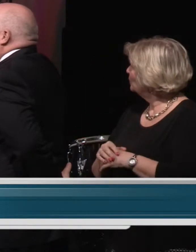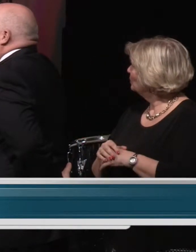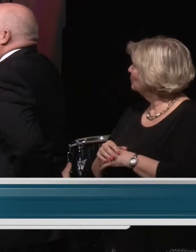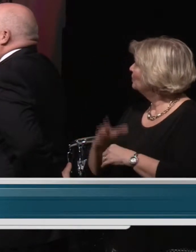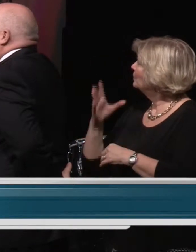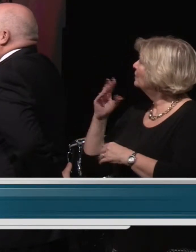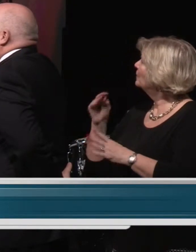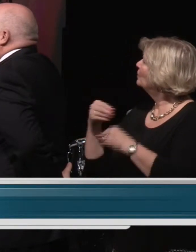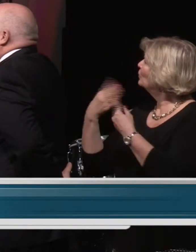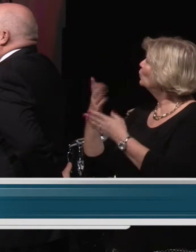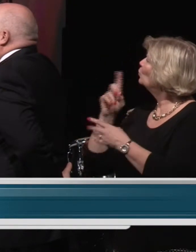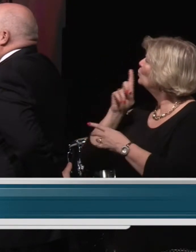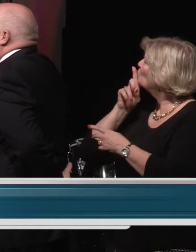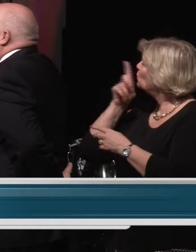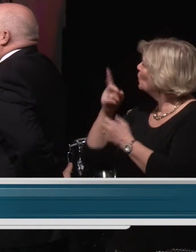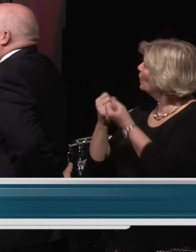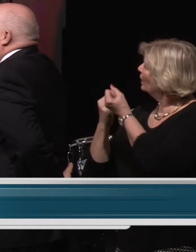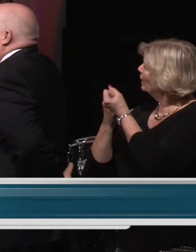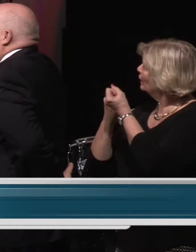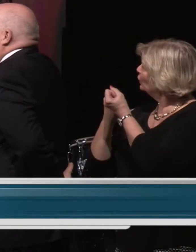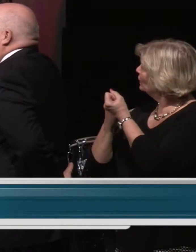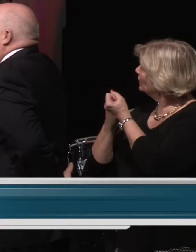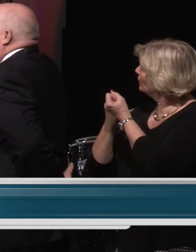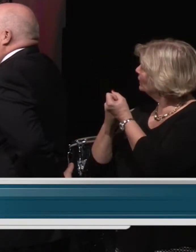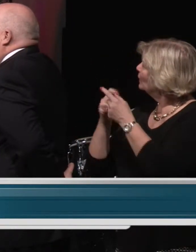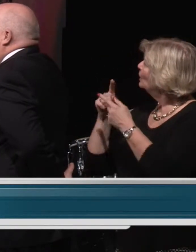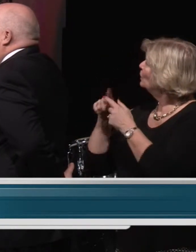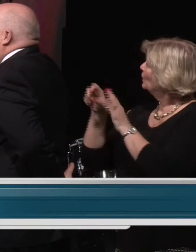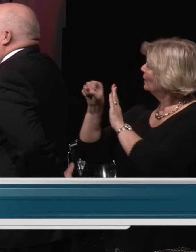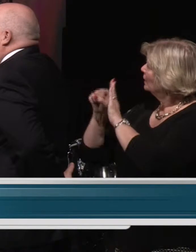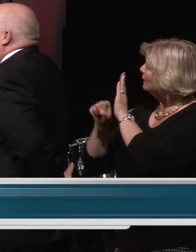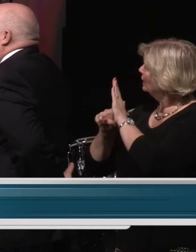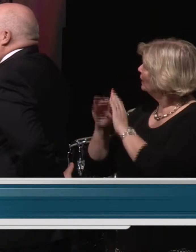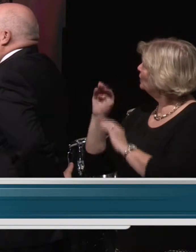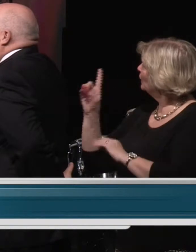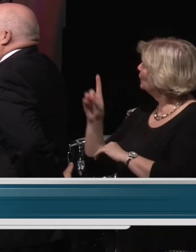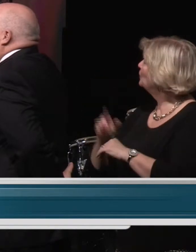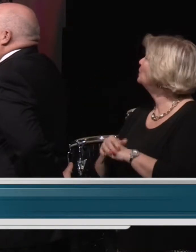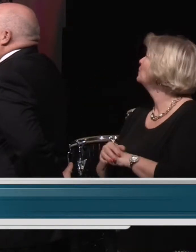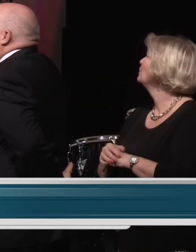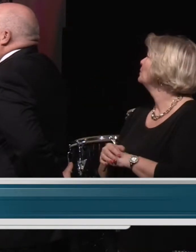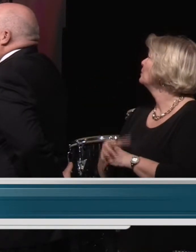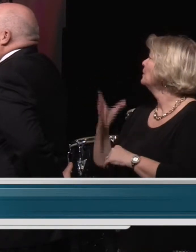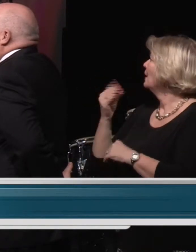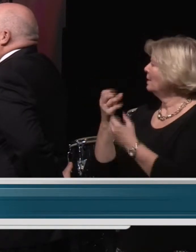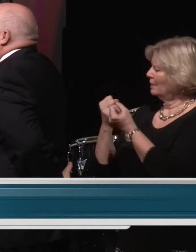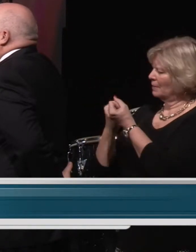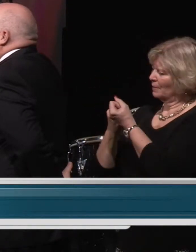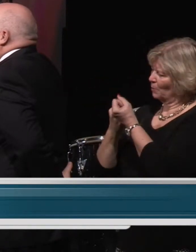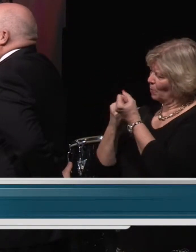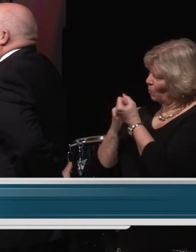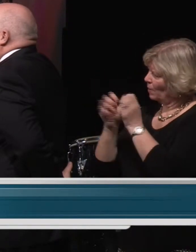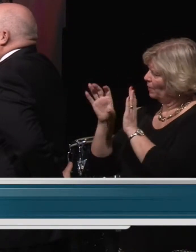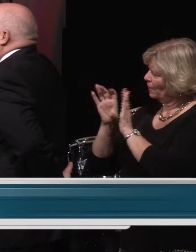and bear true allegiance to the State of Maryland and support the